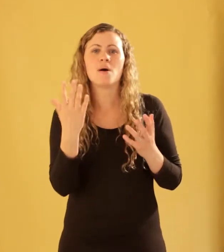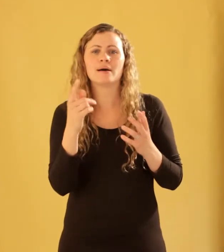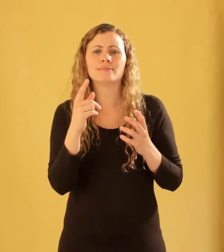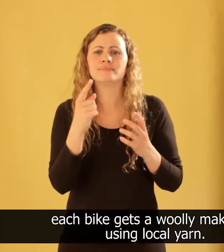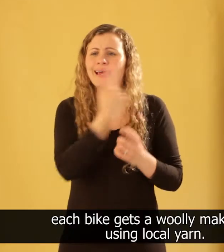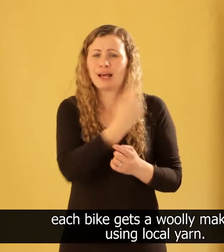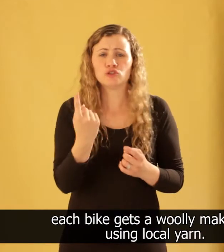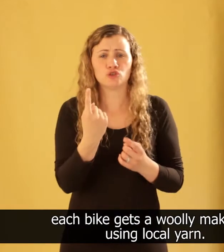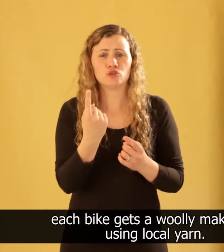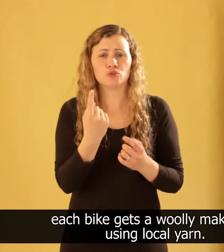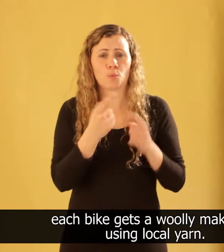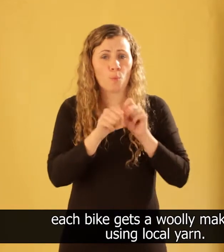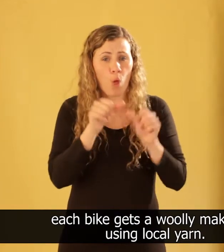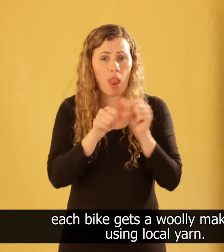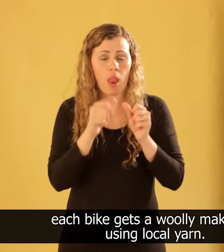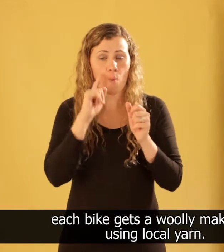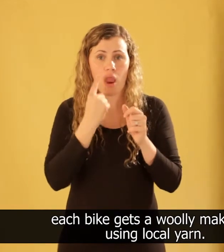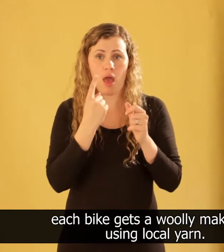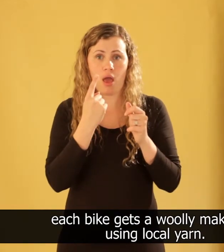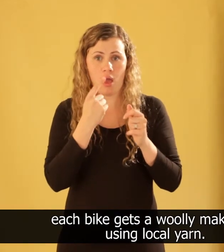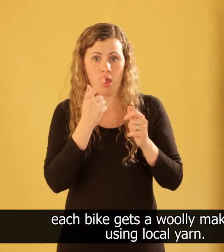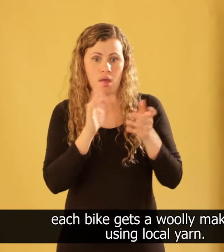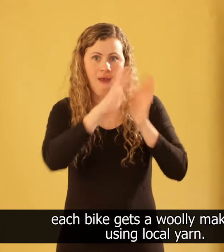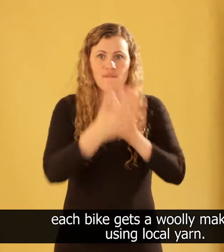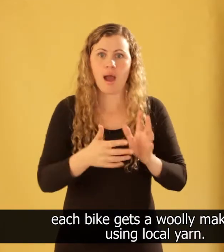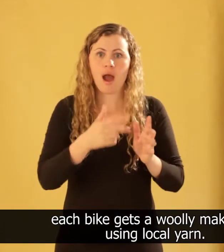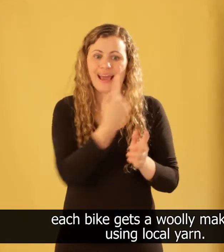each bite gets a woolly makeover using local yarn.